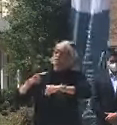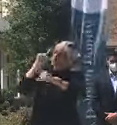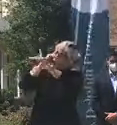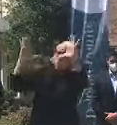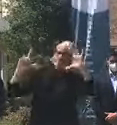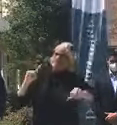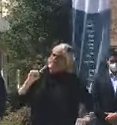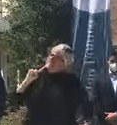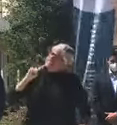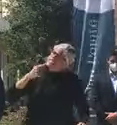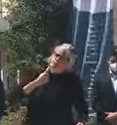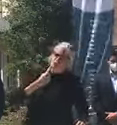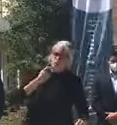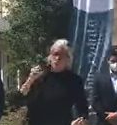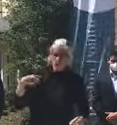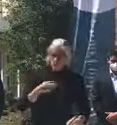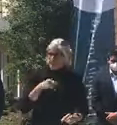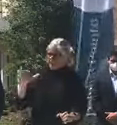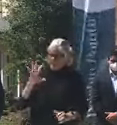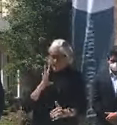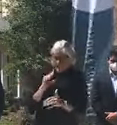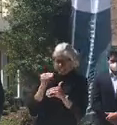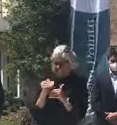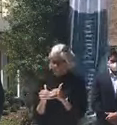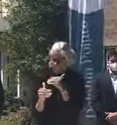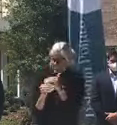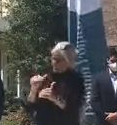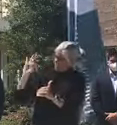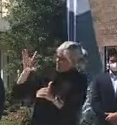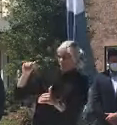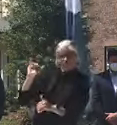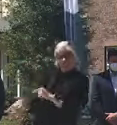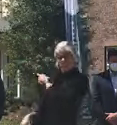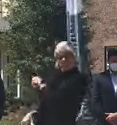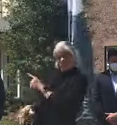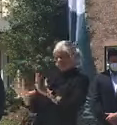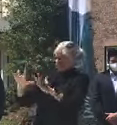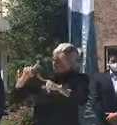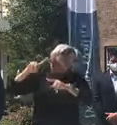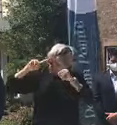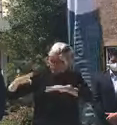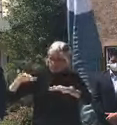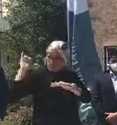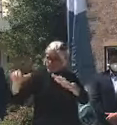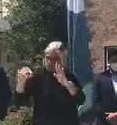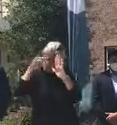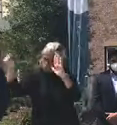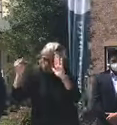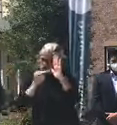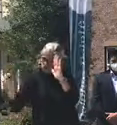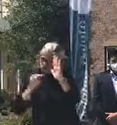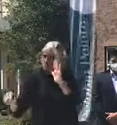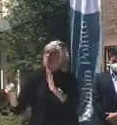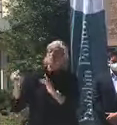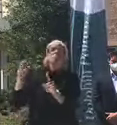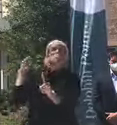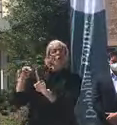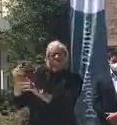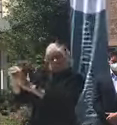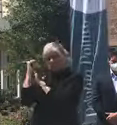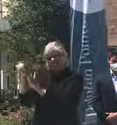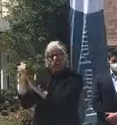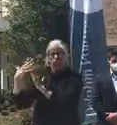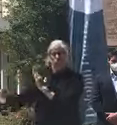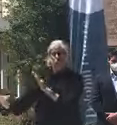which we were going to proceed in Florida. And he established the expectations for leadership to protect